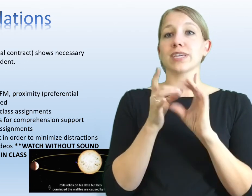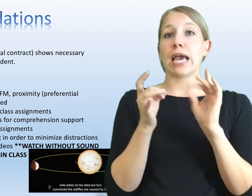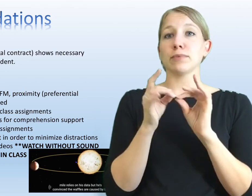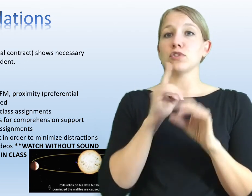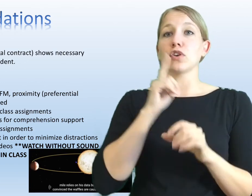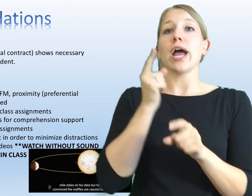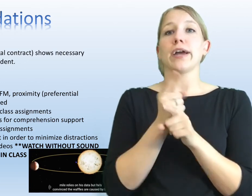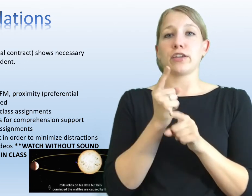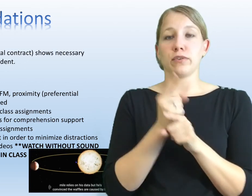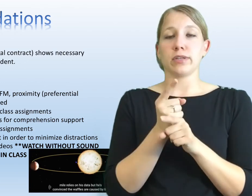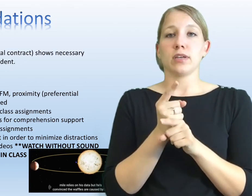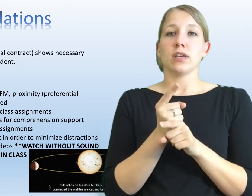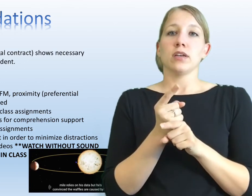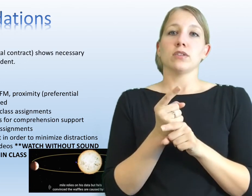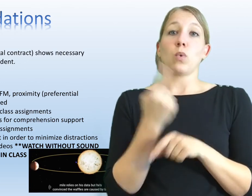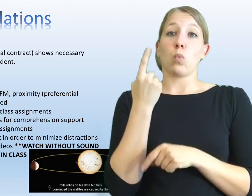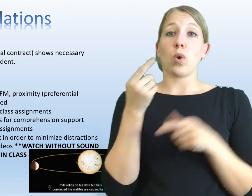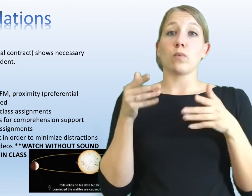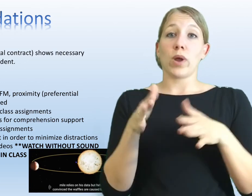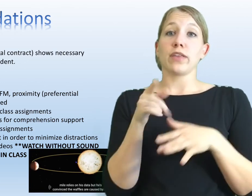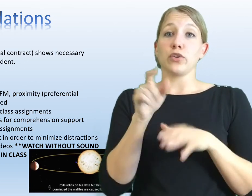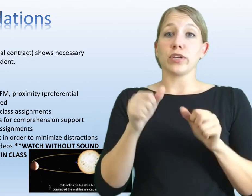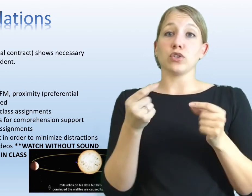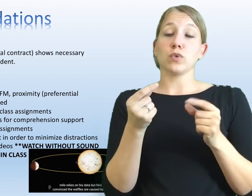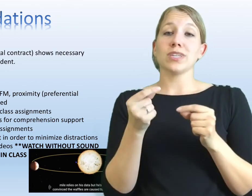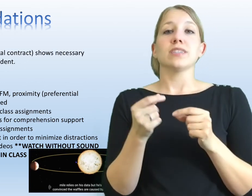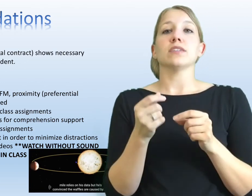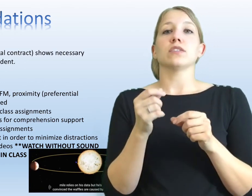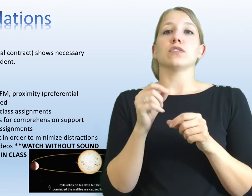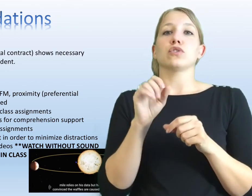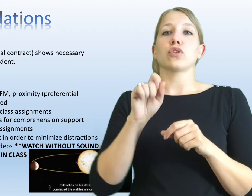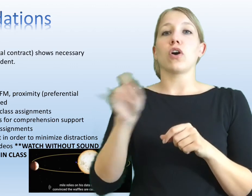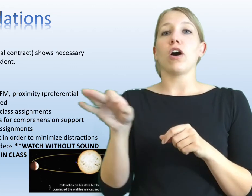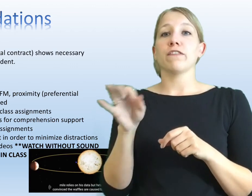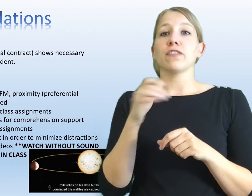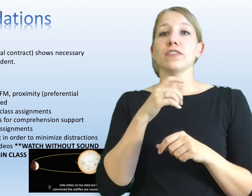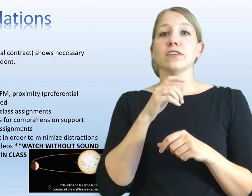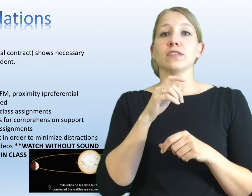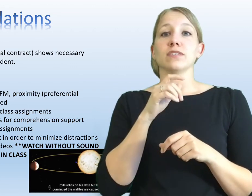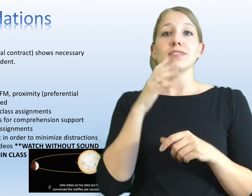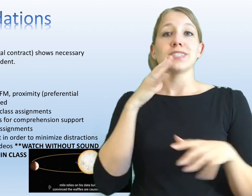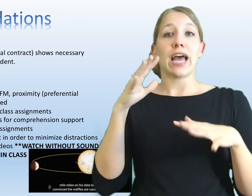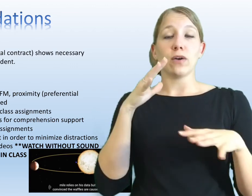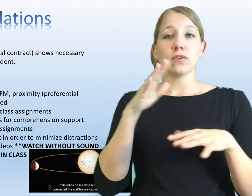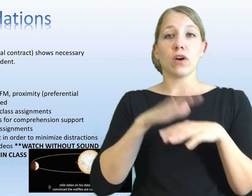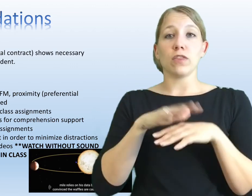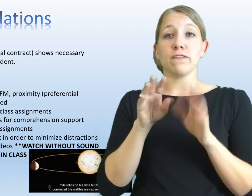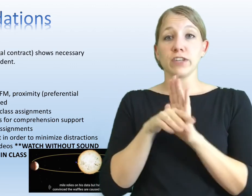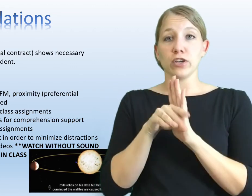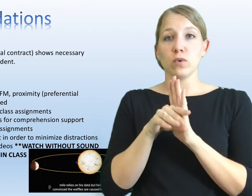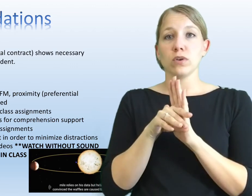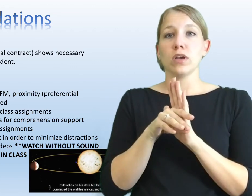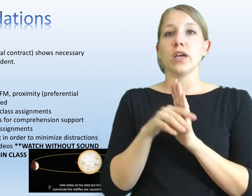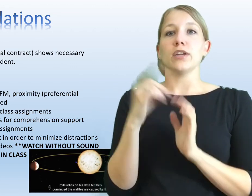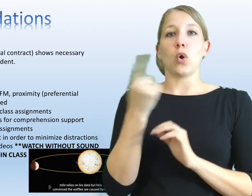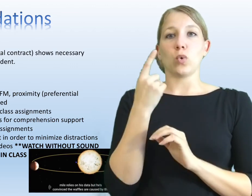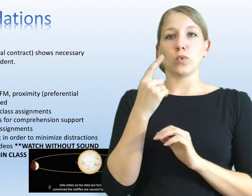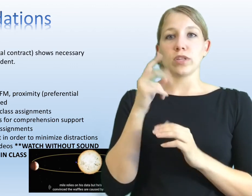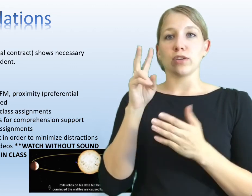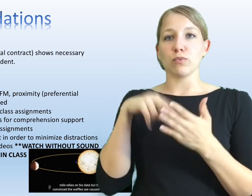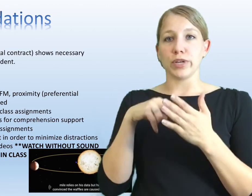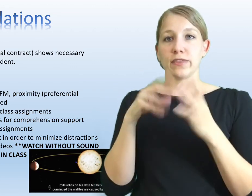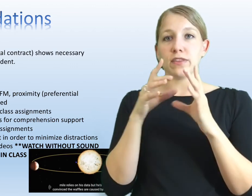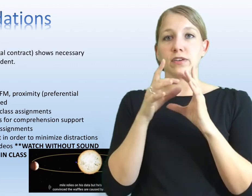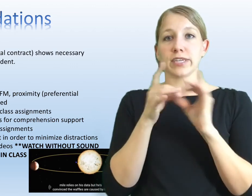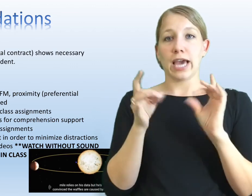that the captions are accurate. So one way that you can do this is to turn off the sound on the video and